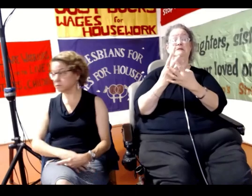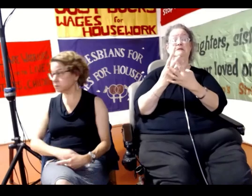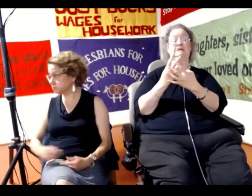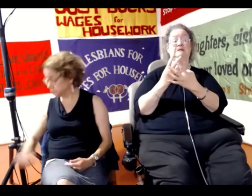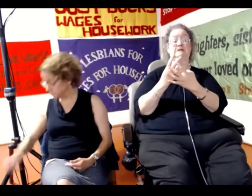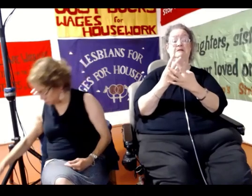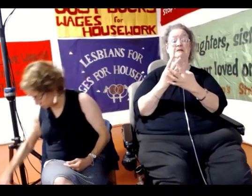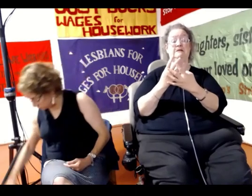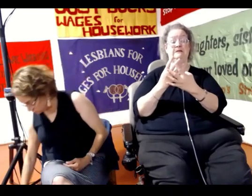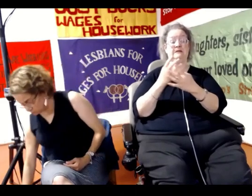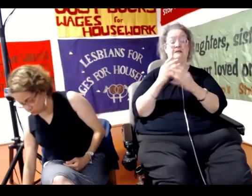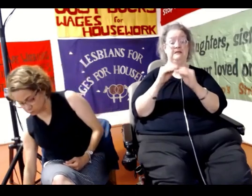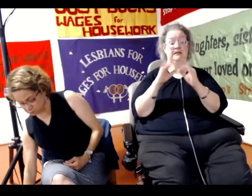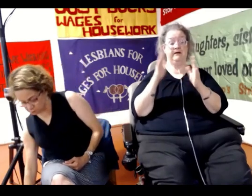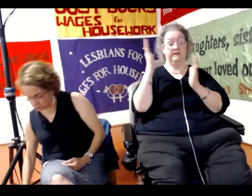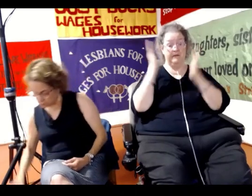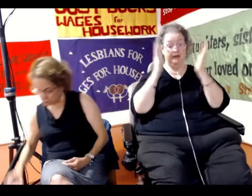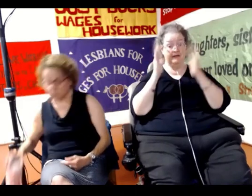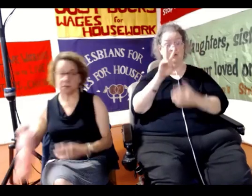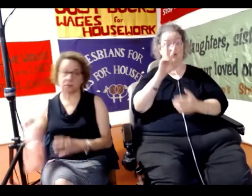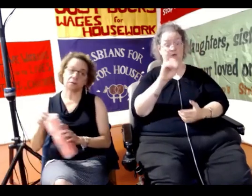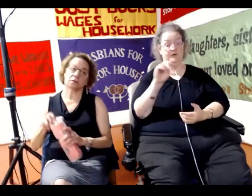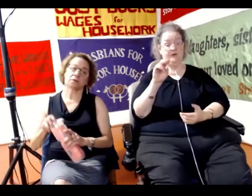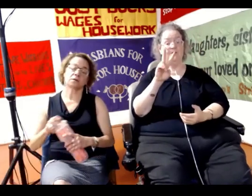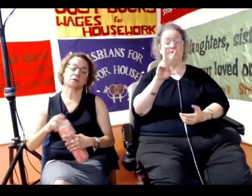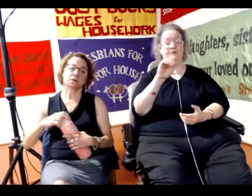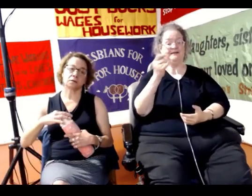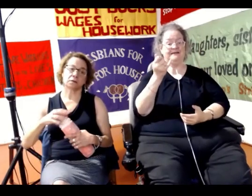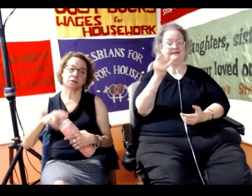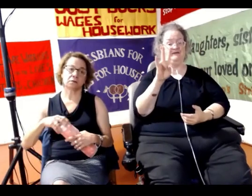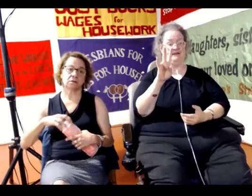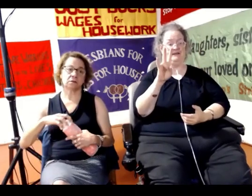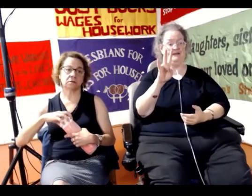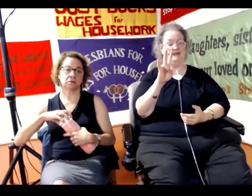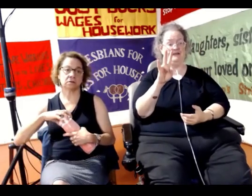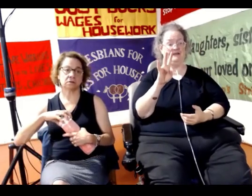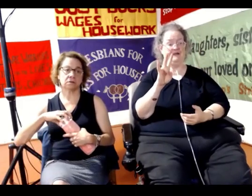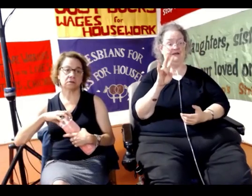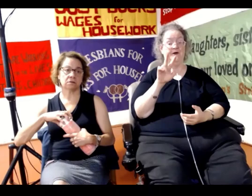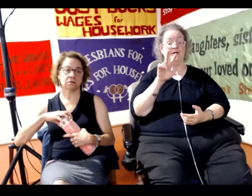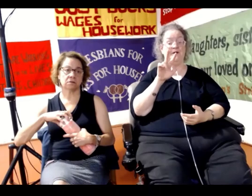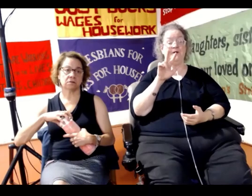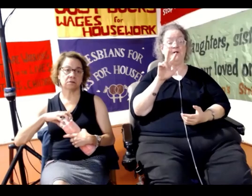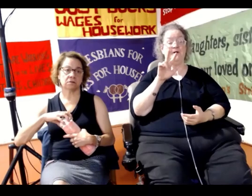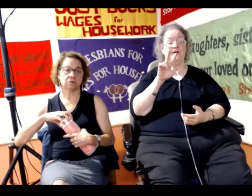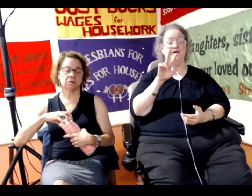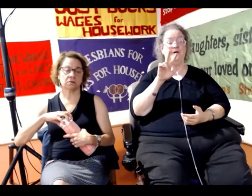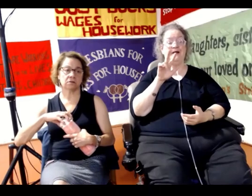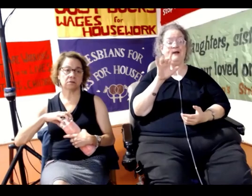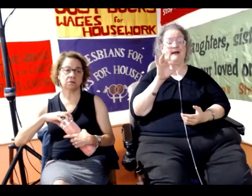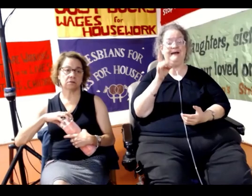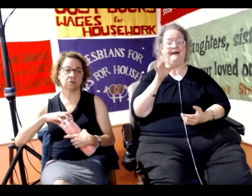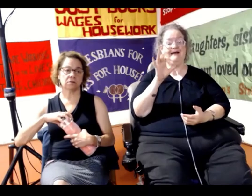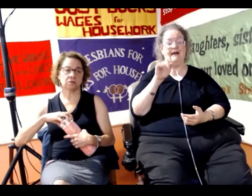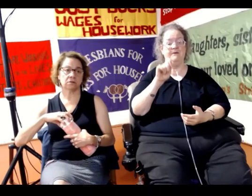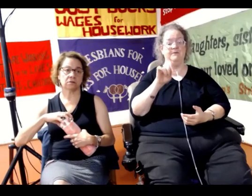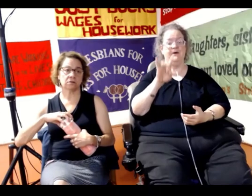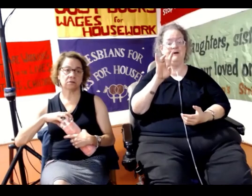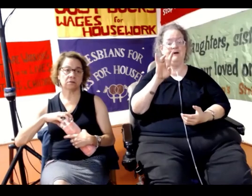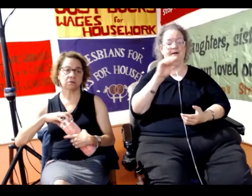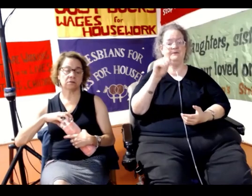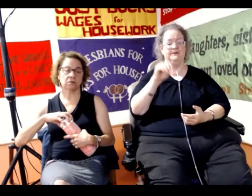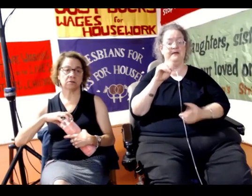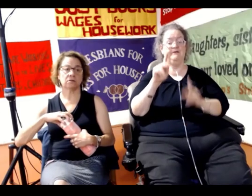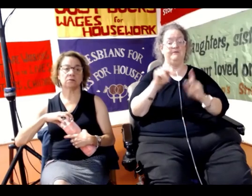point earlier. In Malaysia, in 2017, 29.8% of the